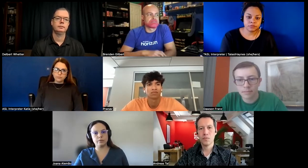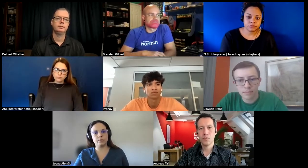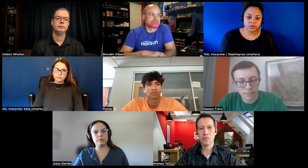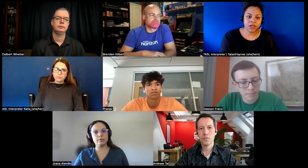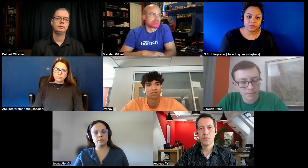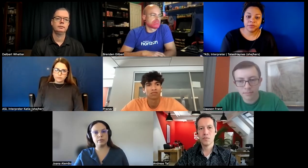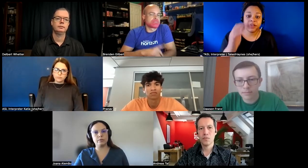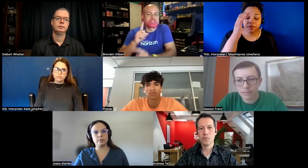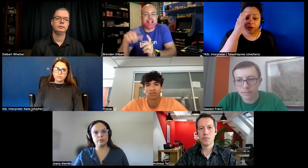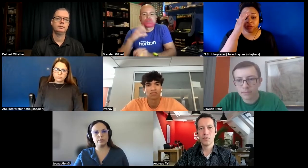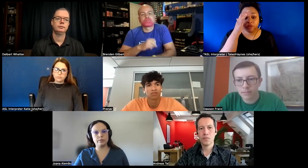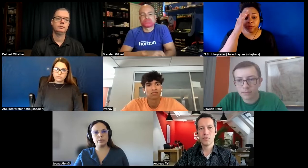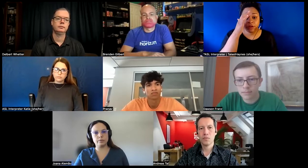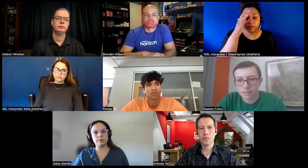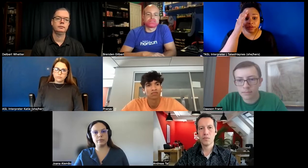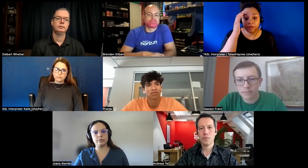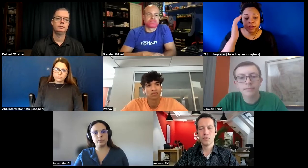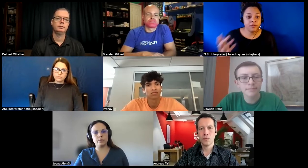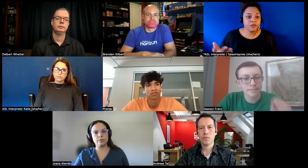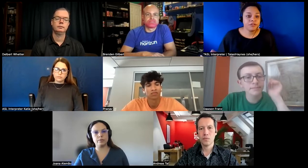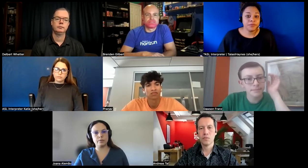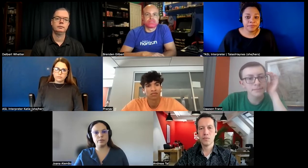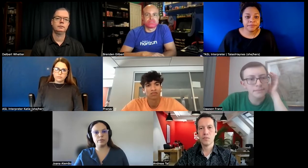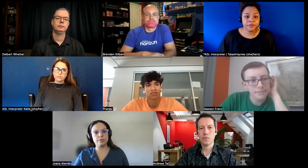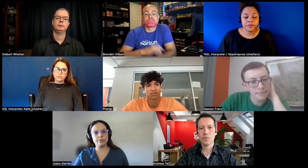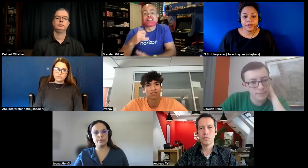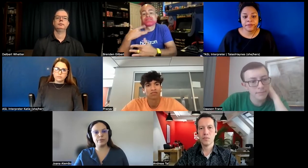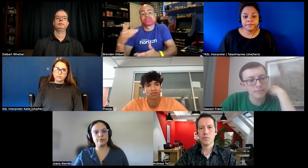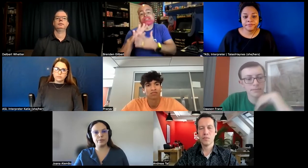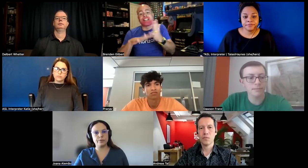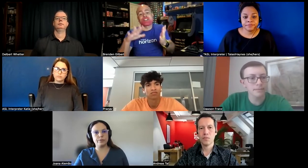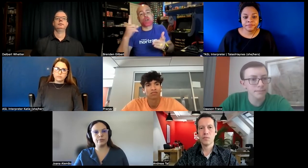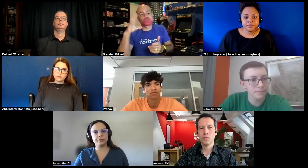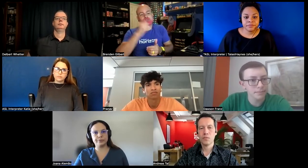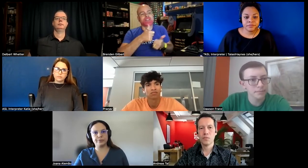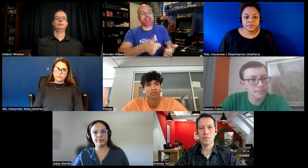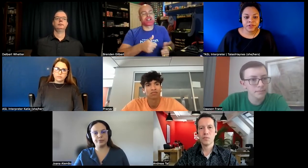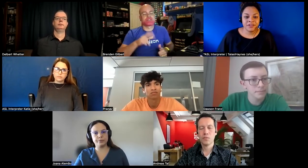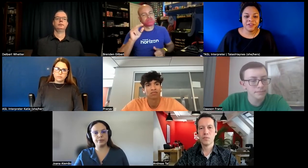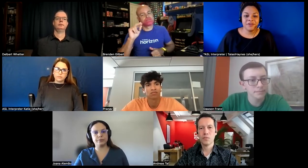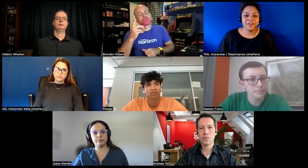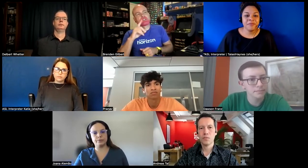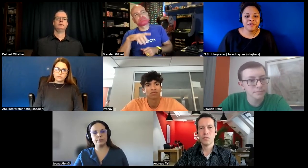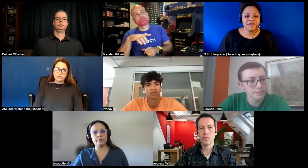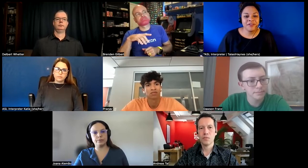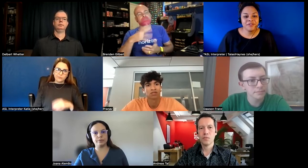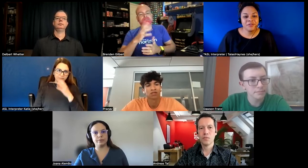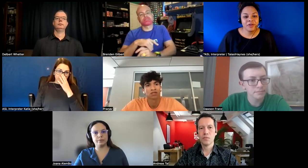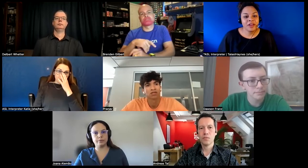yeah plenty of options should be necessary we can never assume for somebody and you know designer designers do a lot of